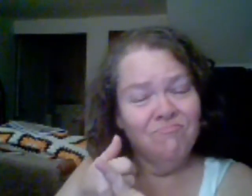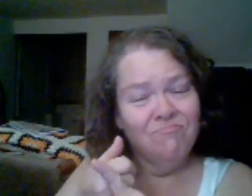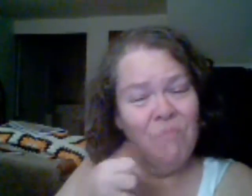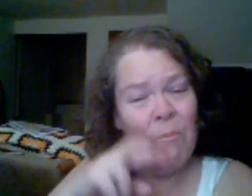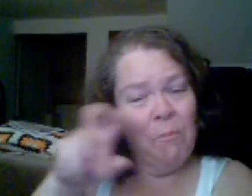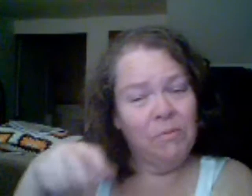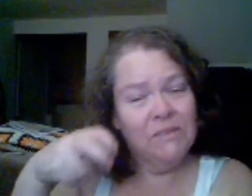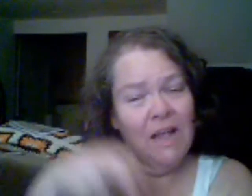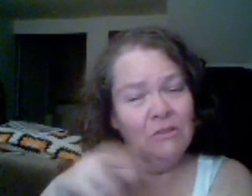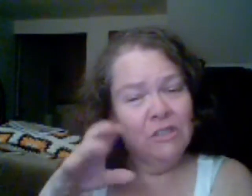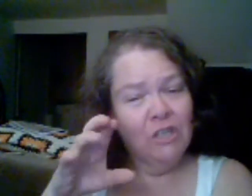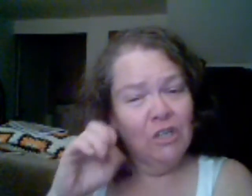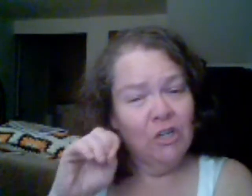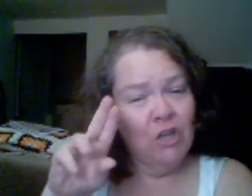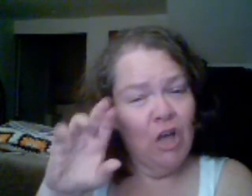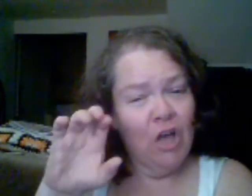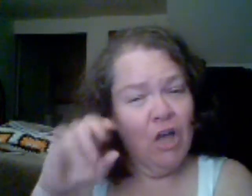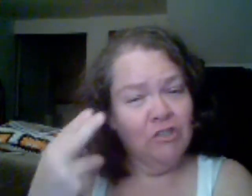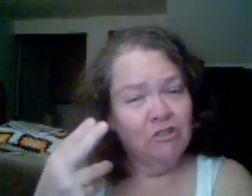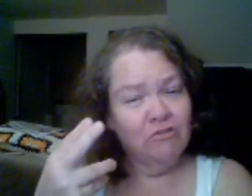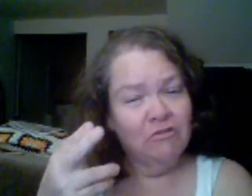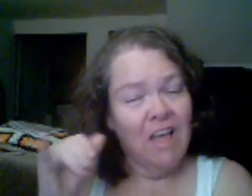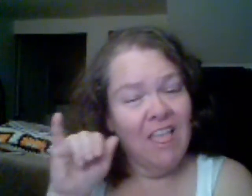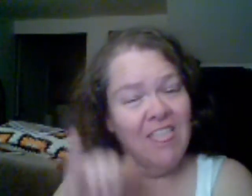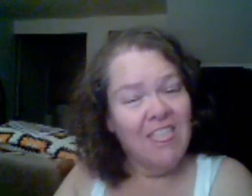To order your technical assistance, call 1-800-722-9071.